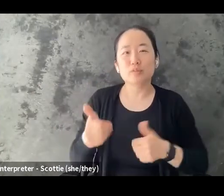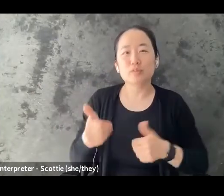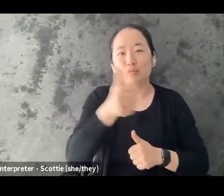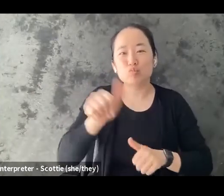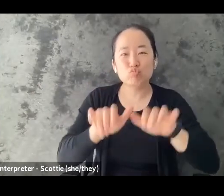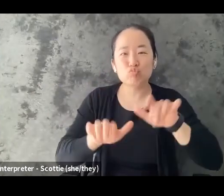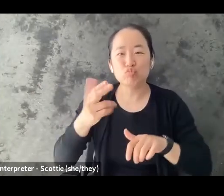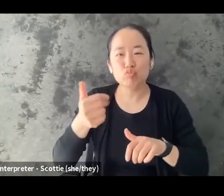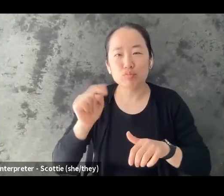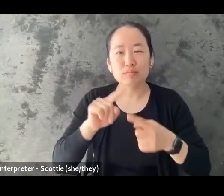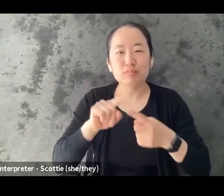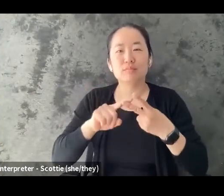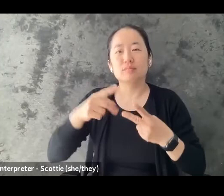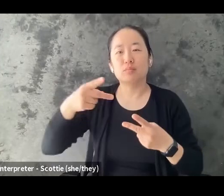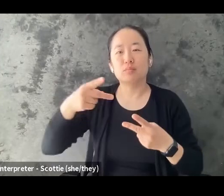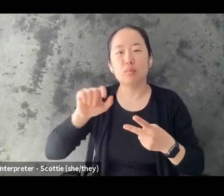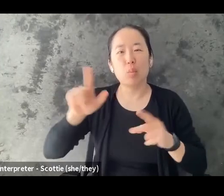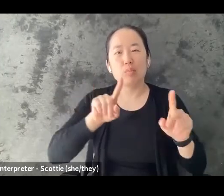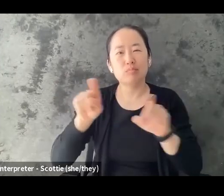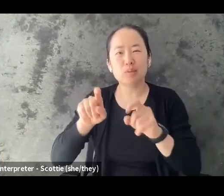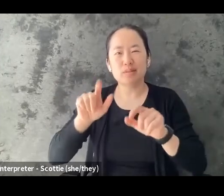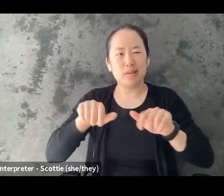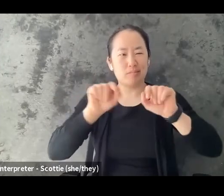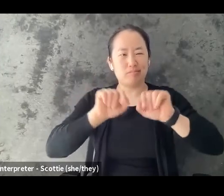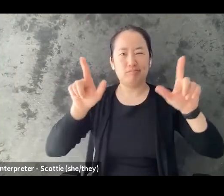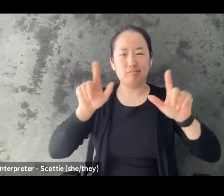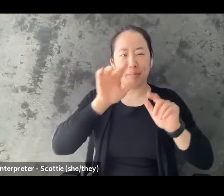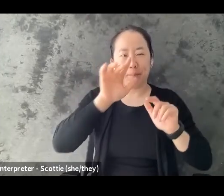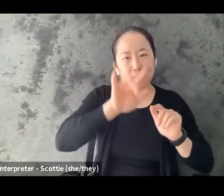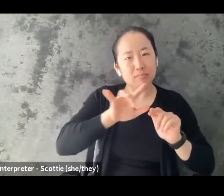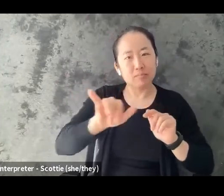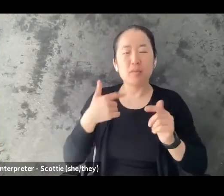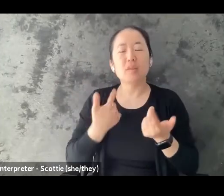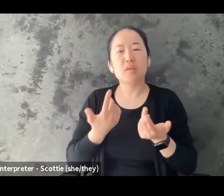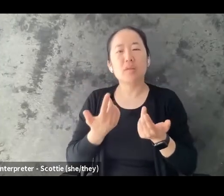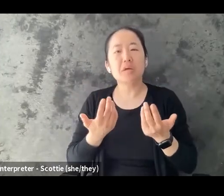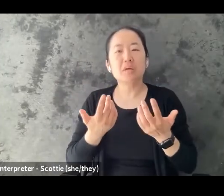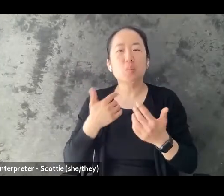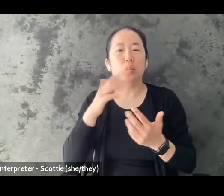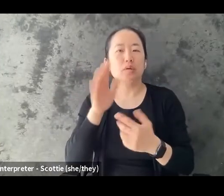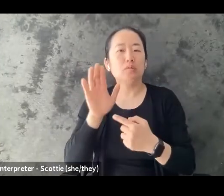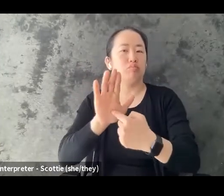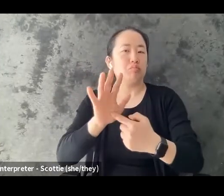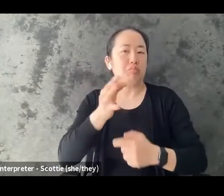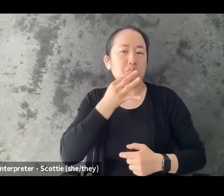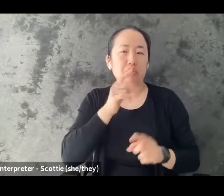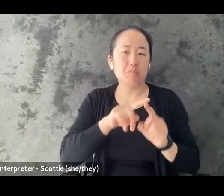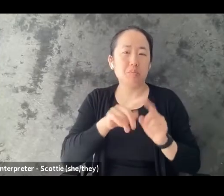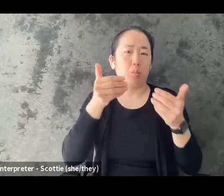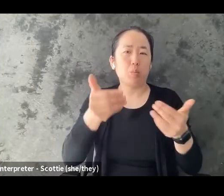questions. I'll share the results of those soon, so feel free to continue to look through them and submit your responses. In the meantime,